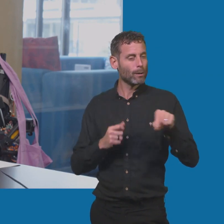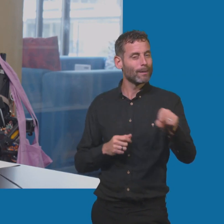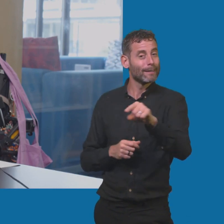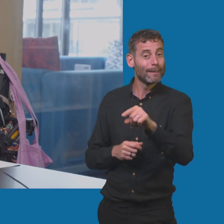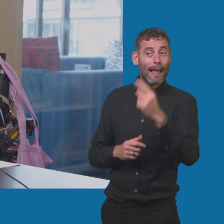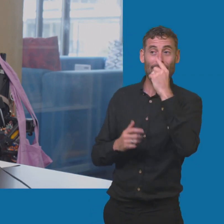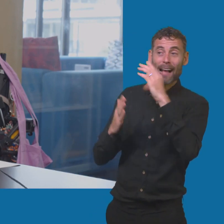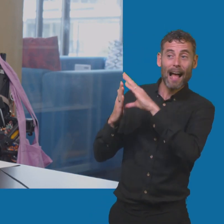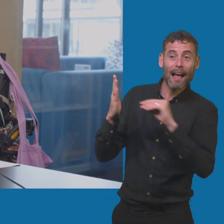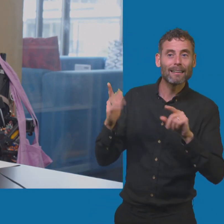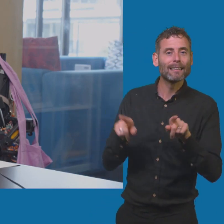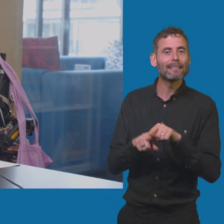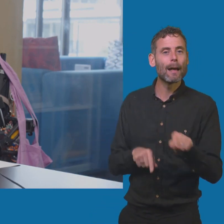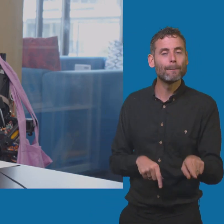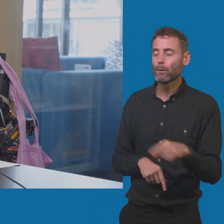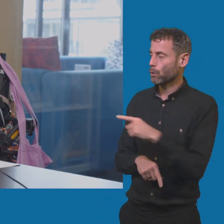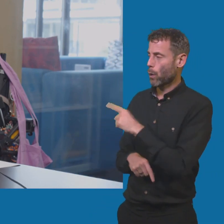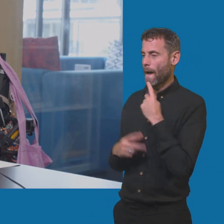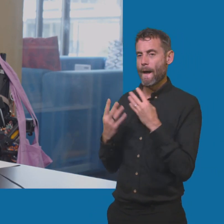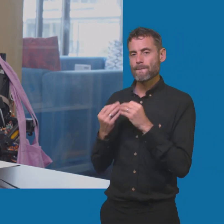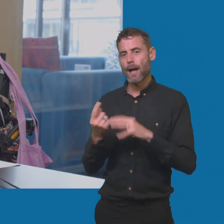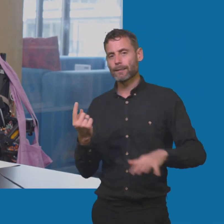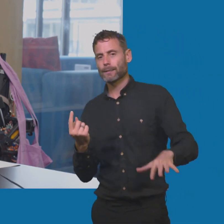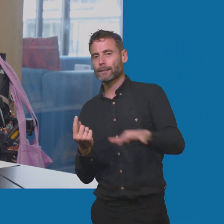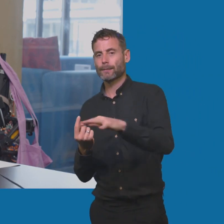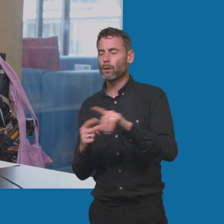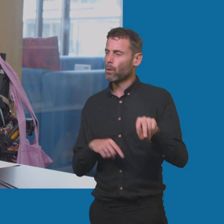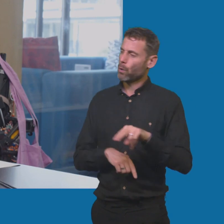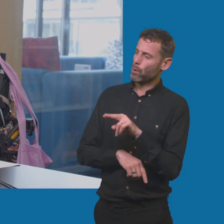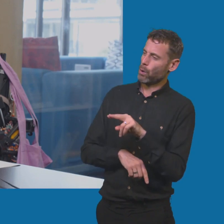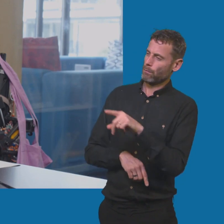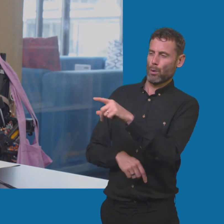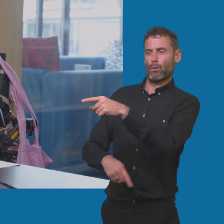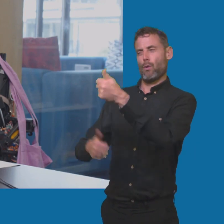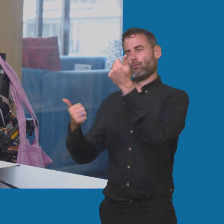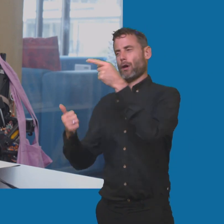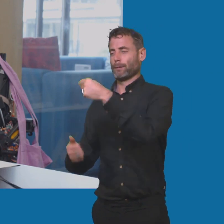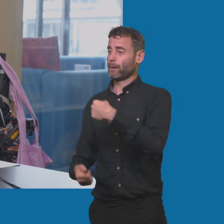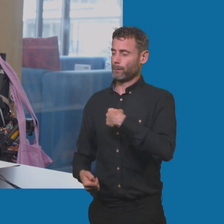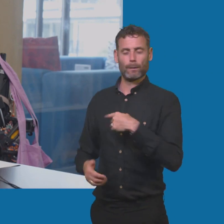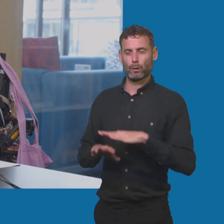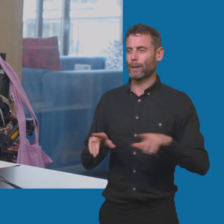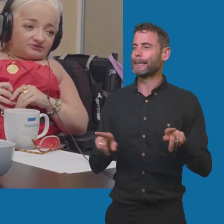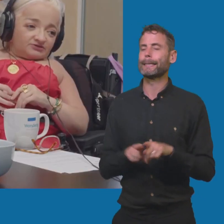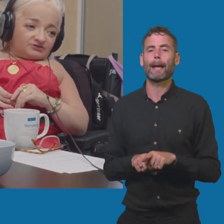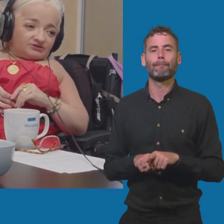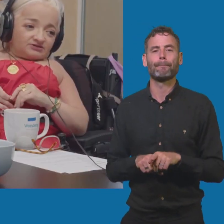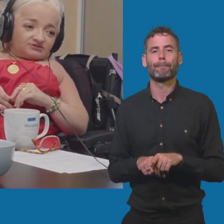and to people who may look at you and go, okay, well, worked for you but I know it won't work for me. It's true. I